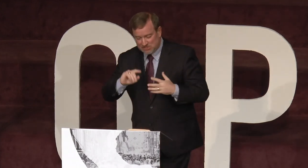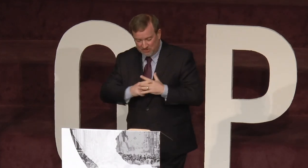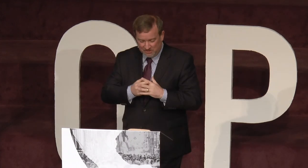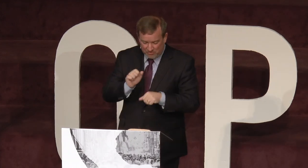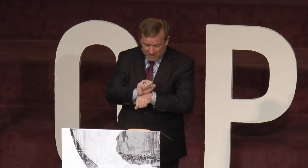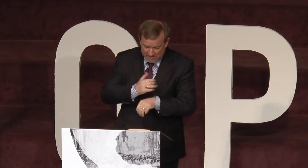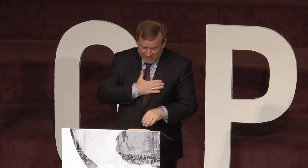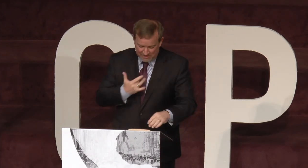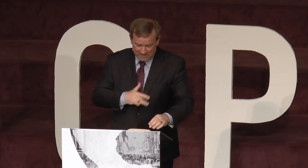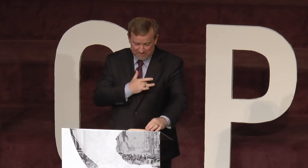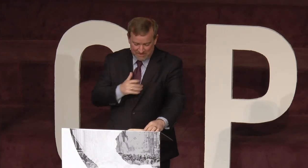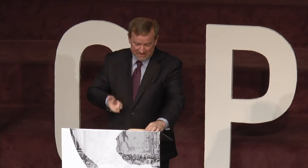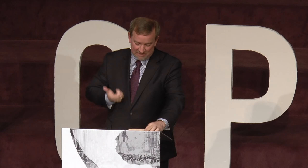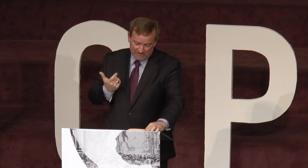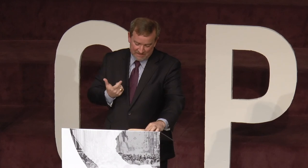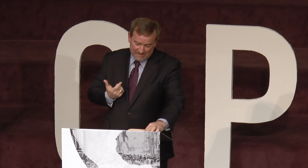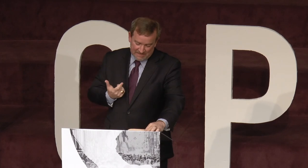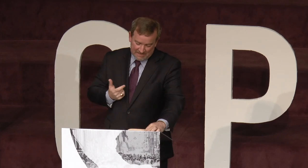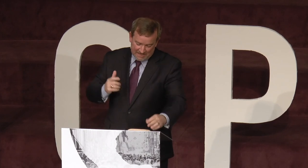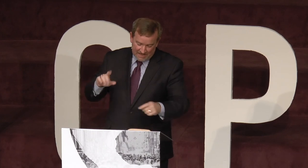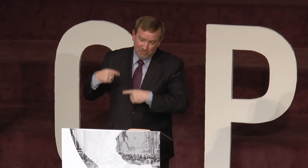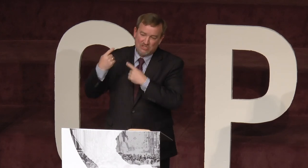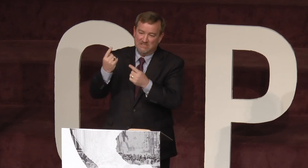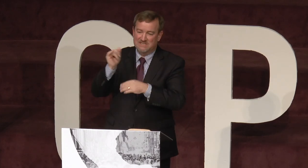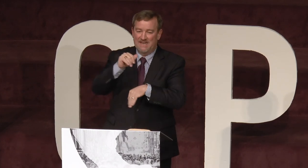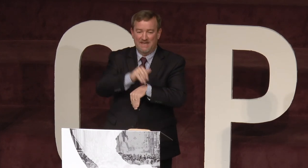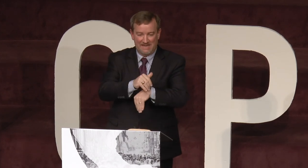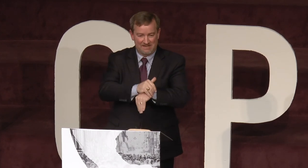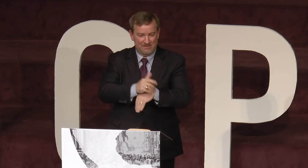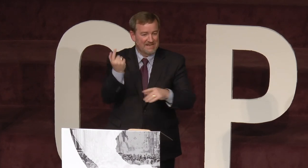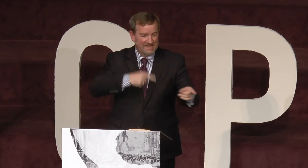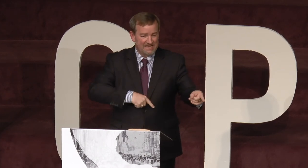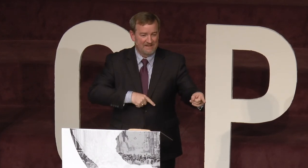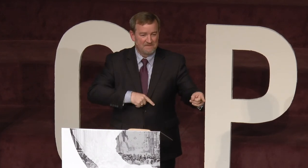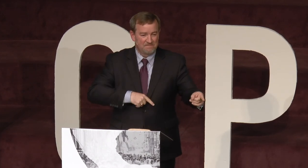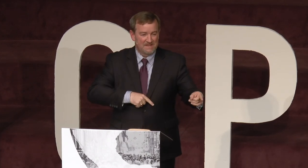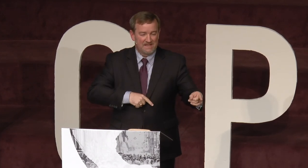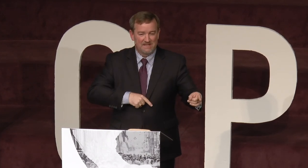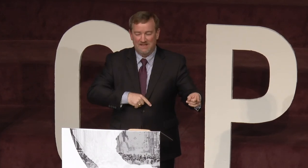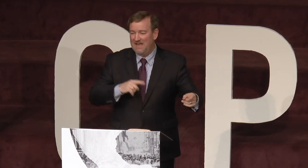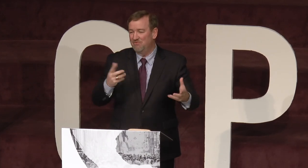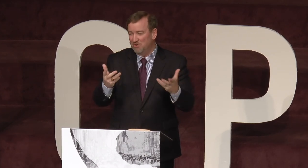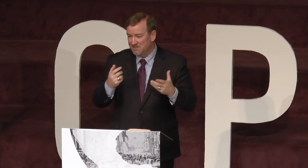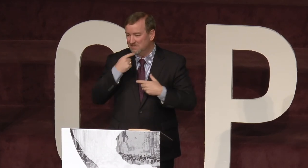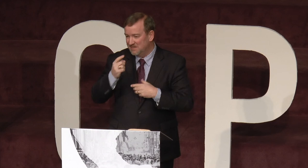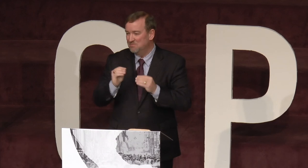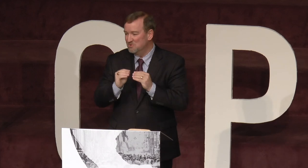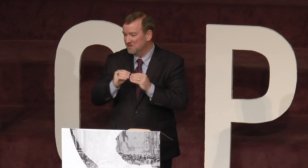started a work in my heart, in my life. And ever since that night or that day, I have wanted to tell more